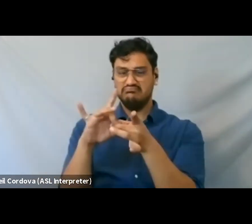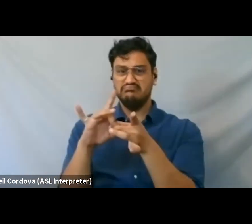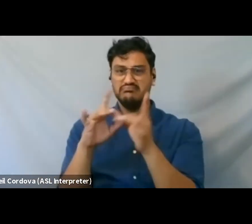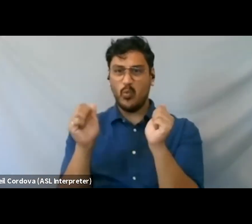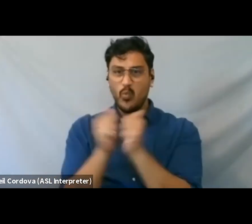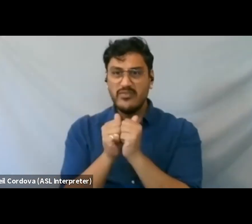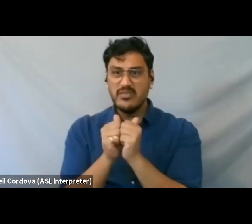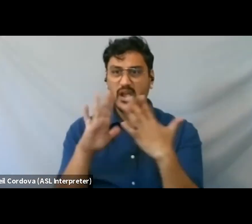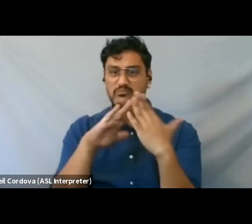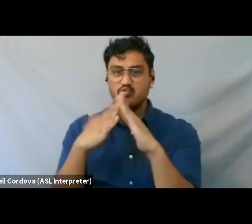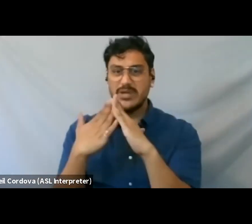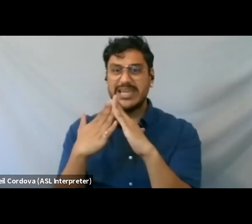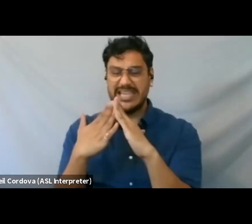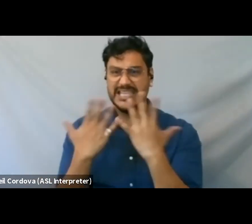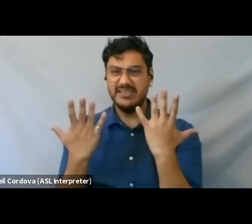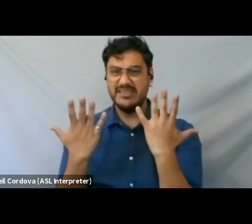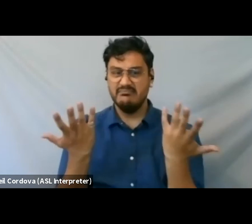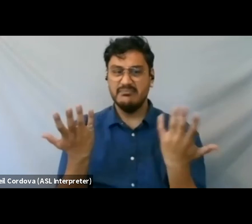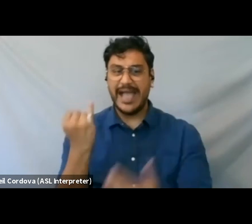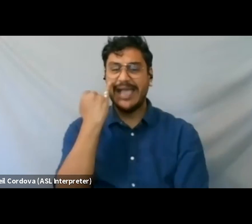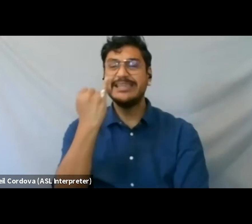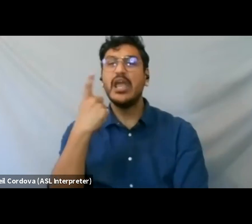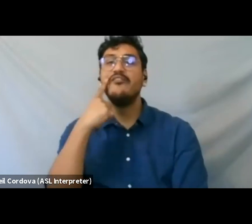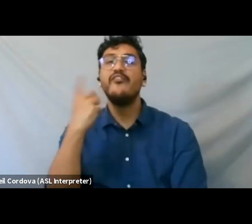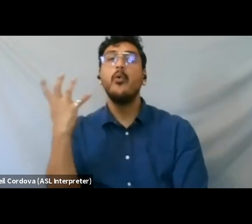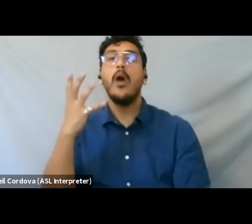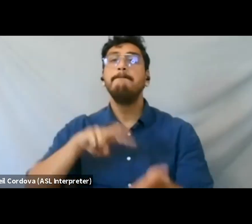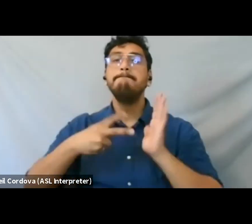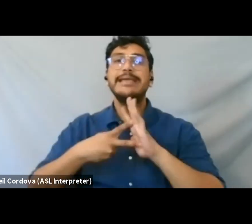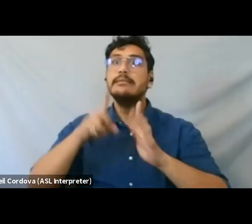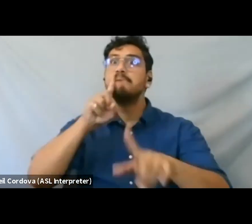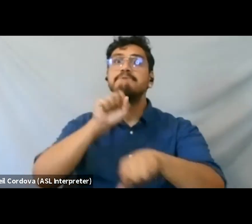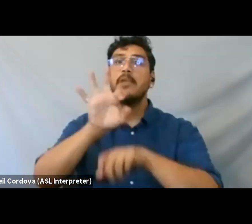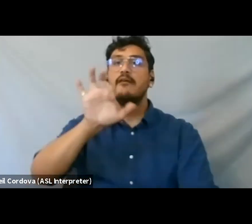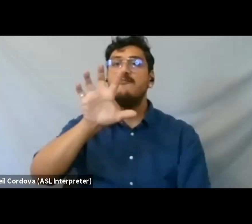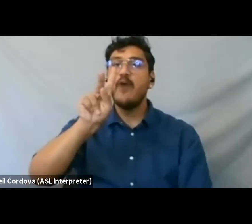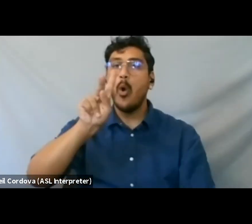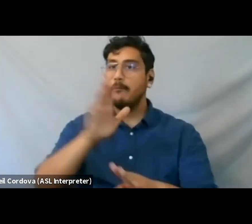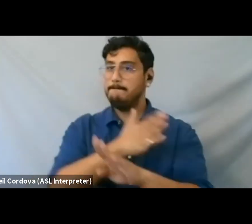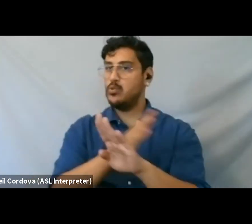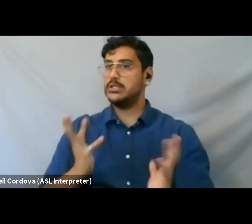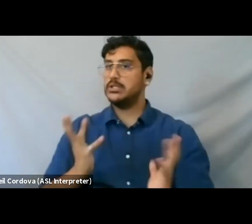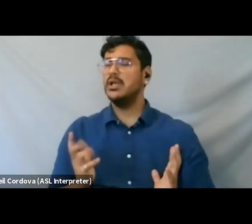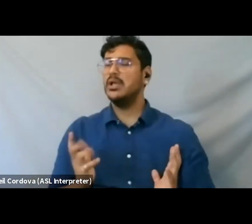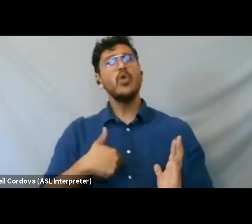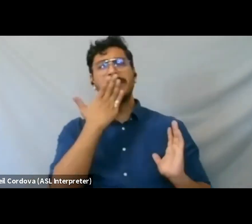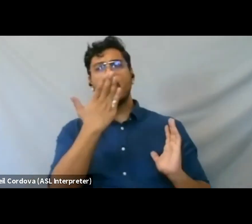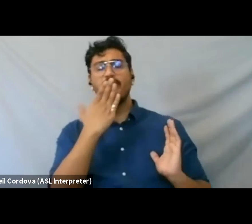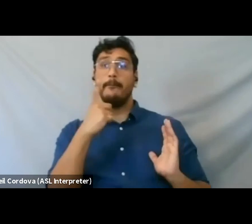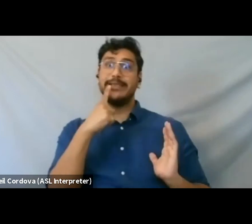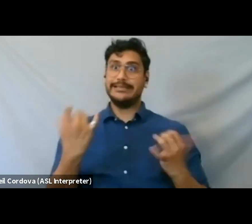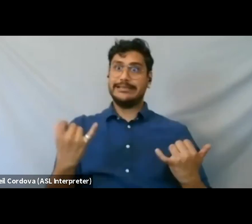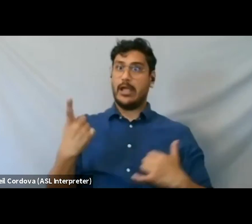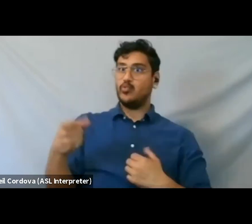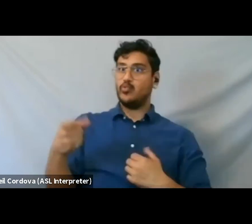idea of what folk music is. And so I'm really grateful for that because it brings me 20 years later